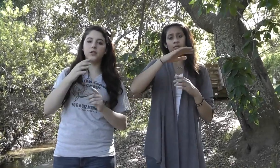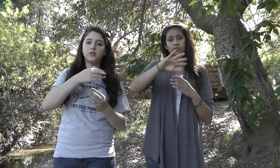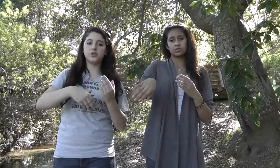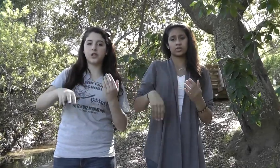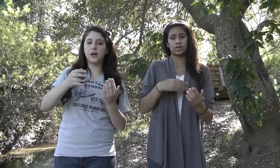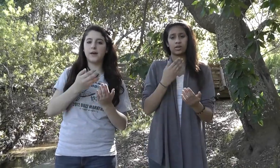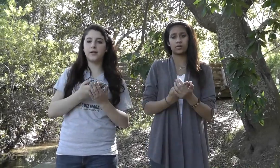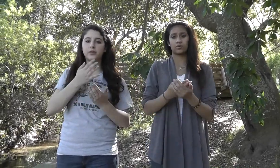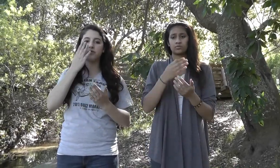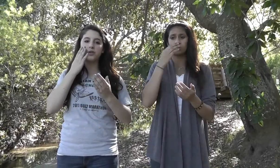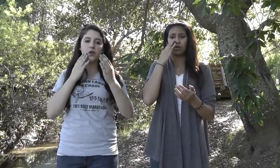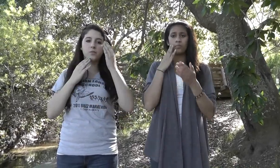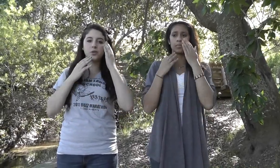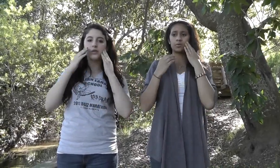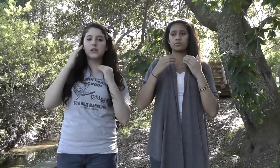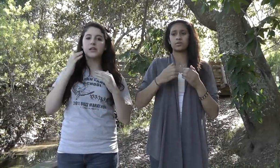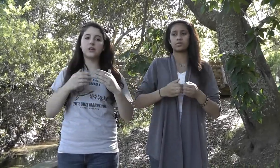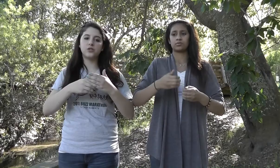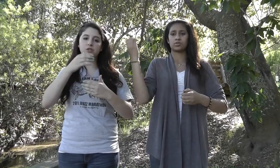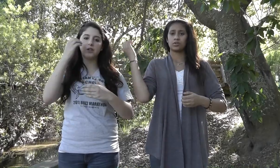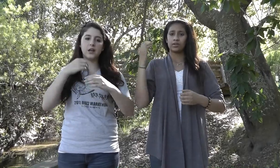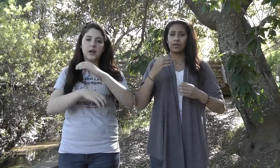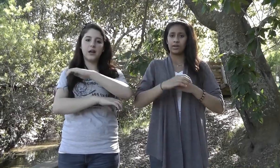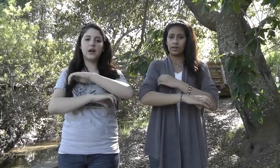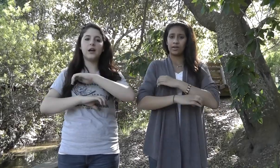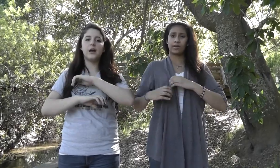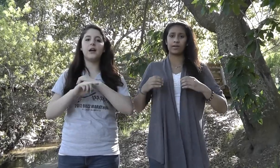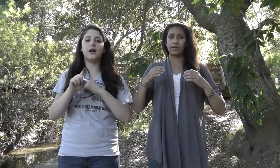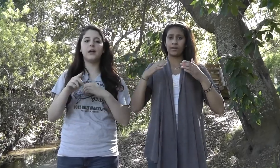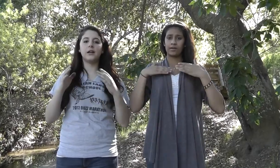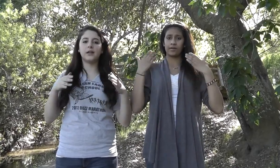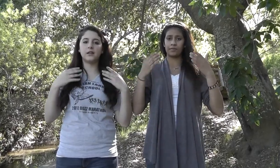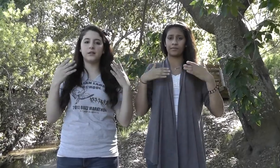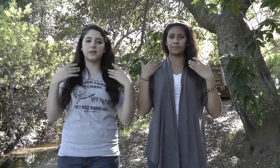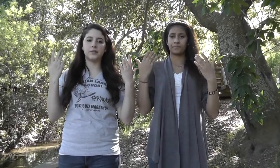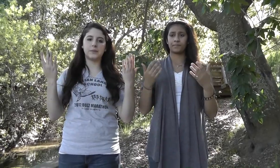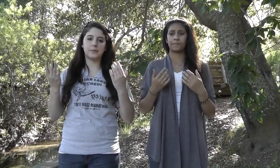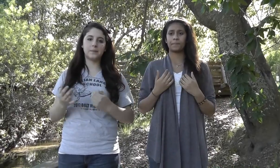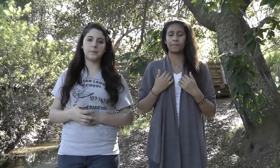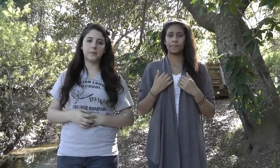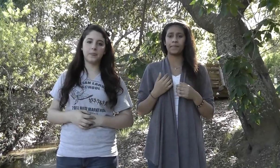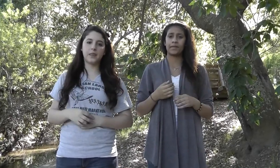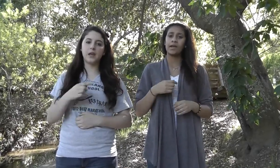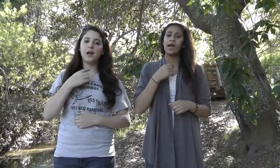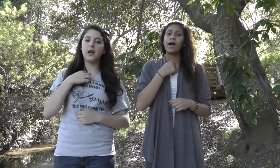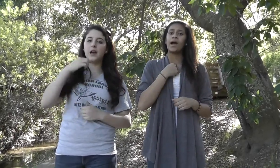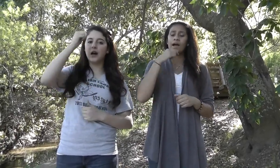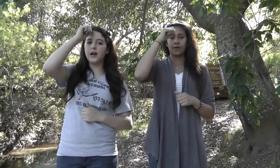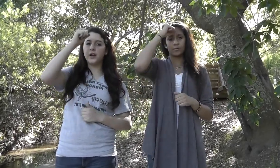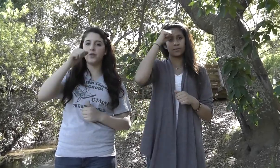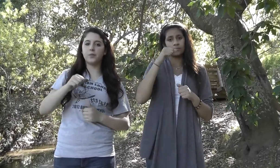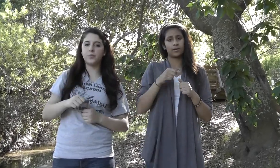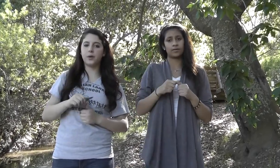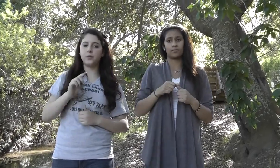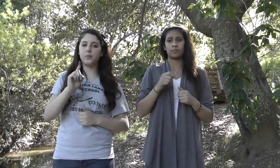those shadows almost killed your light I remember